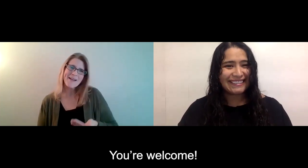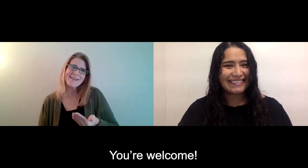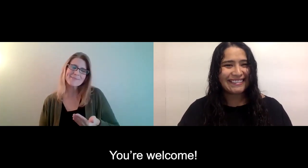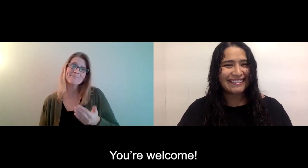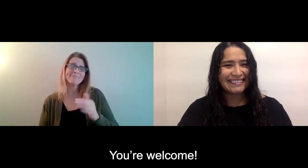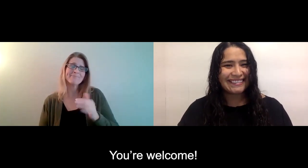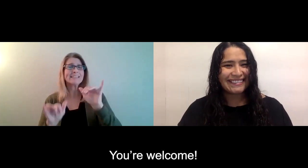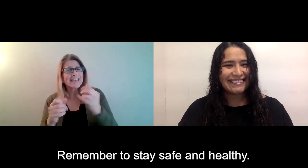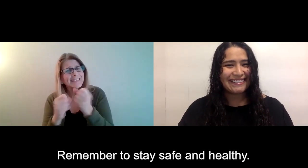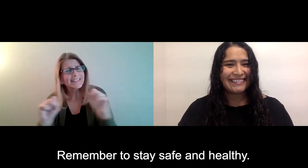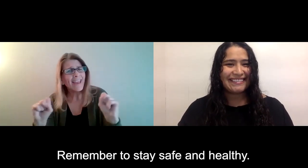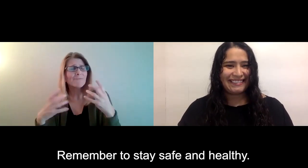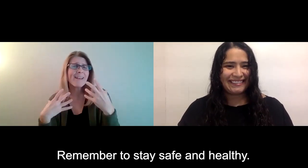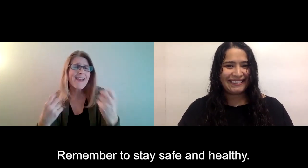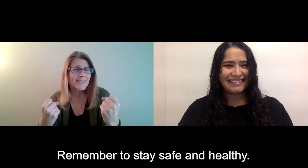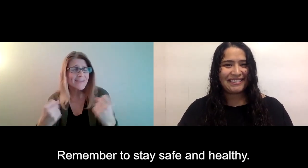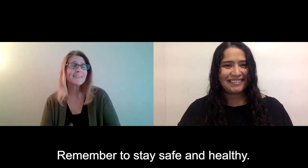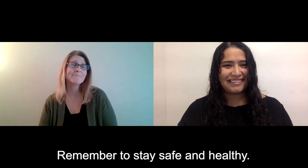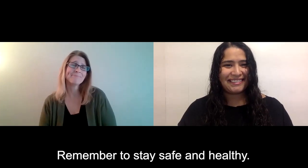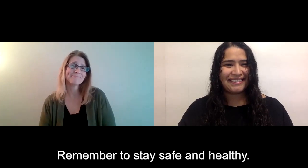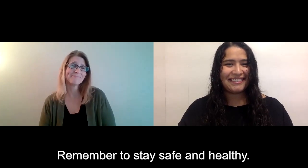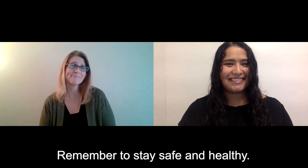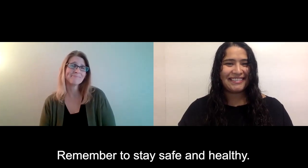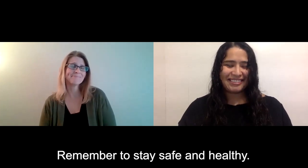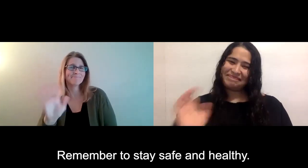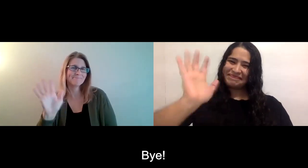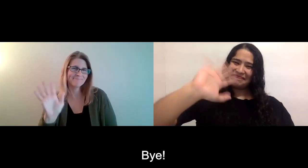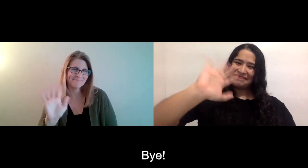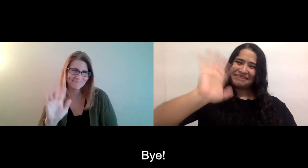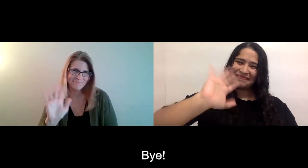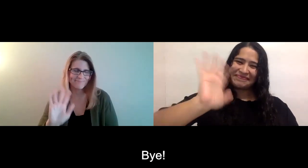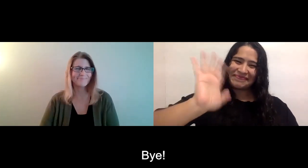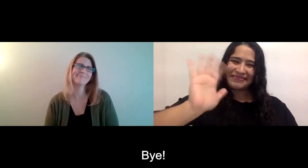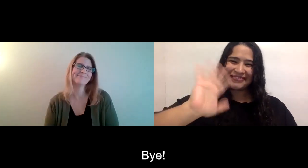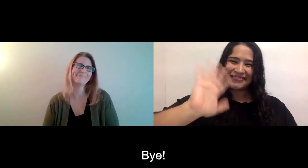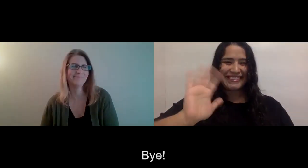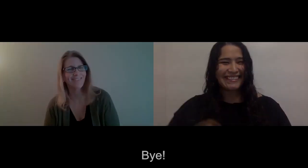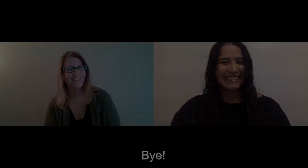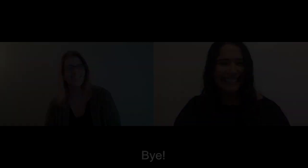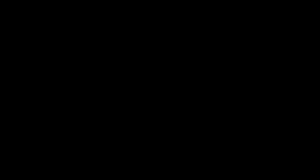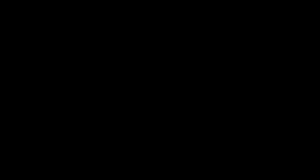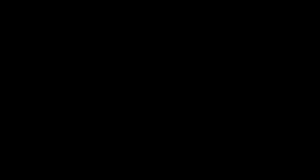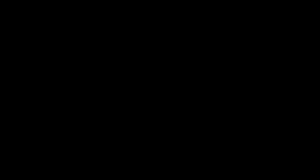You're welcome, remember to stay safe and healthy. Bye!